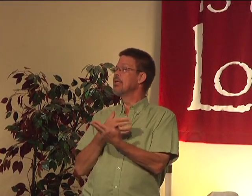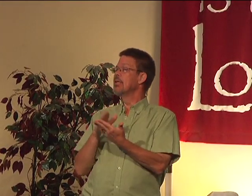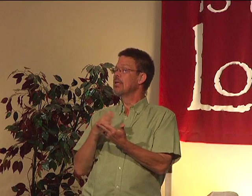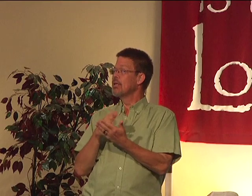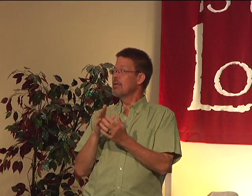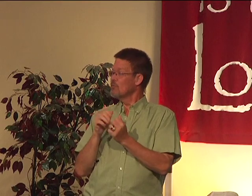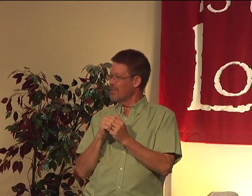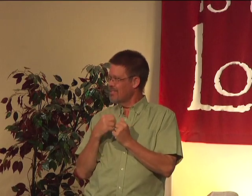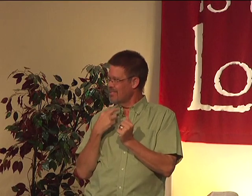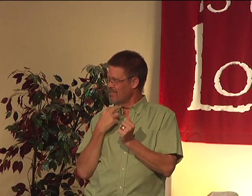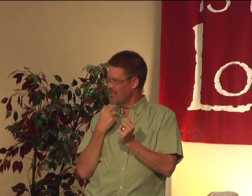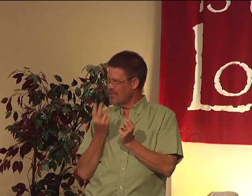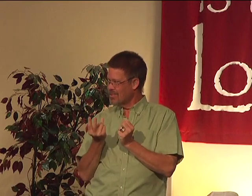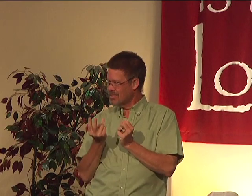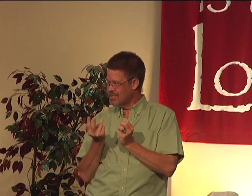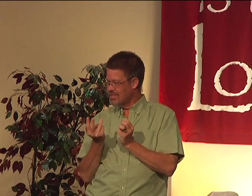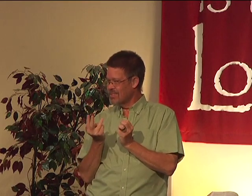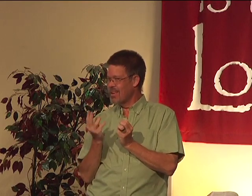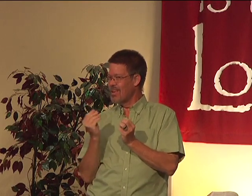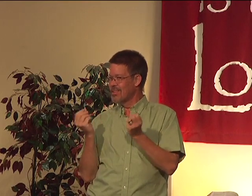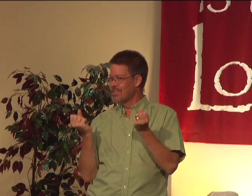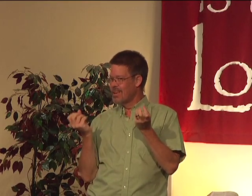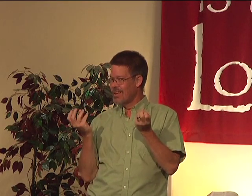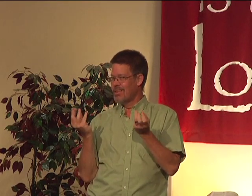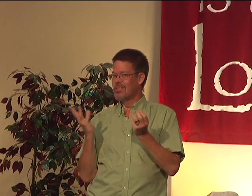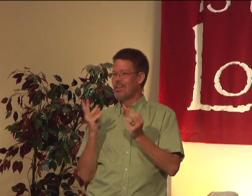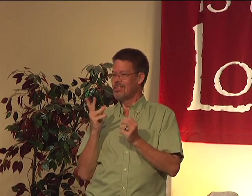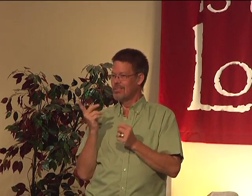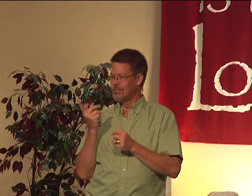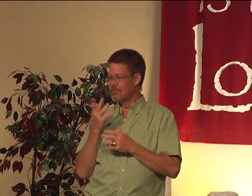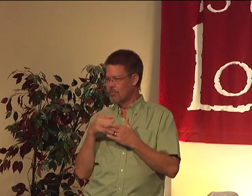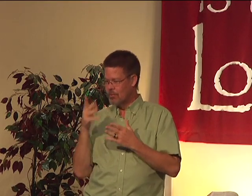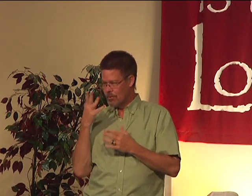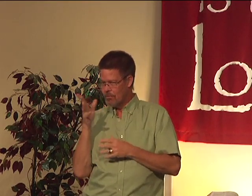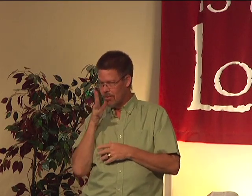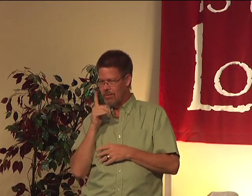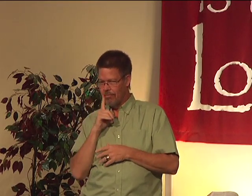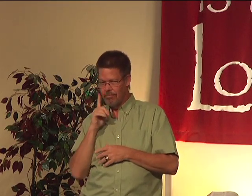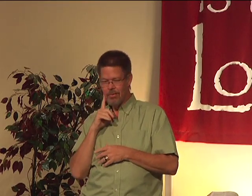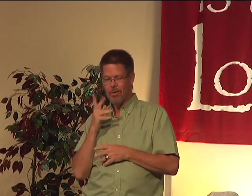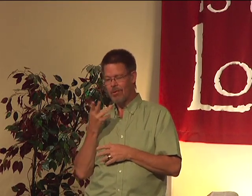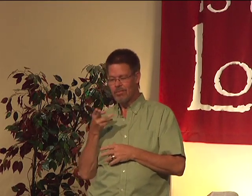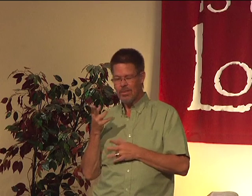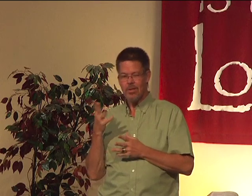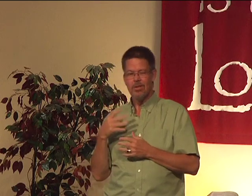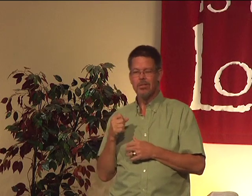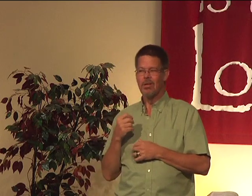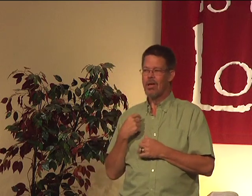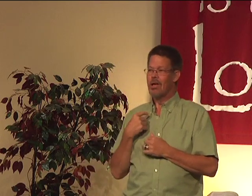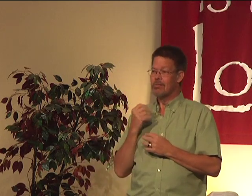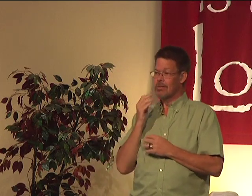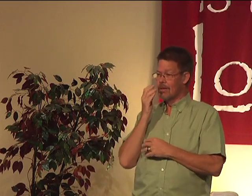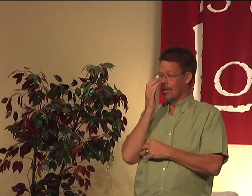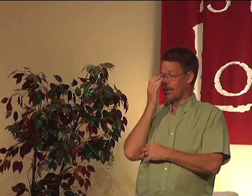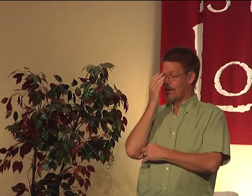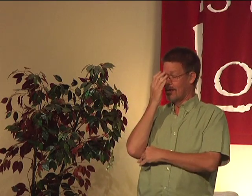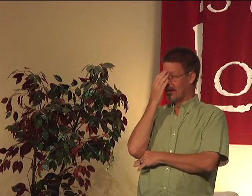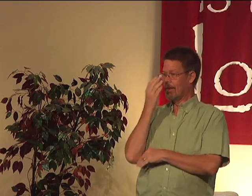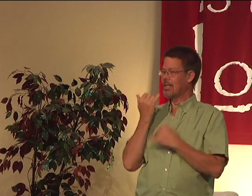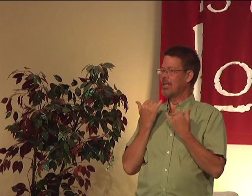she starts to break out of the stone. And her voice, you know, I'm signing. And people don't know my mother is deaf, hard of hearing, but I just